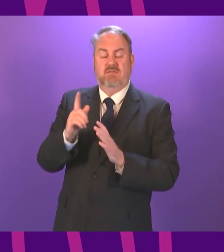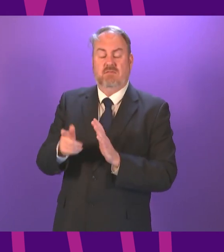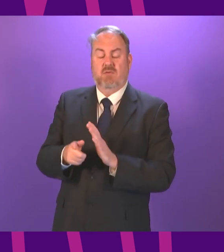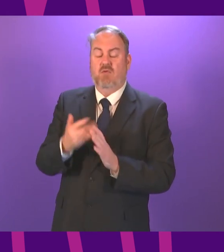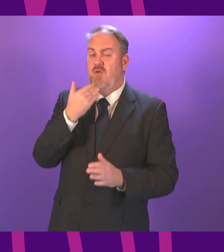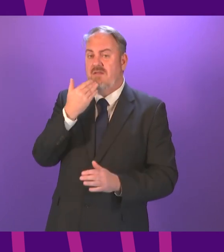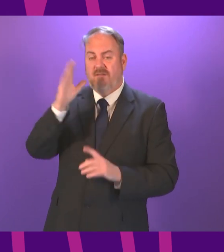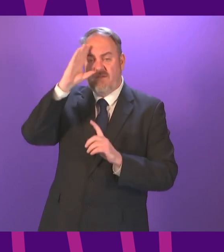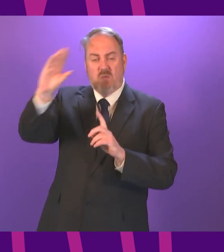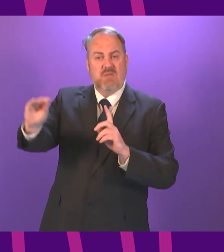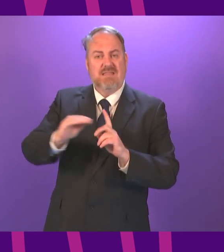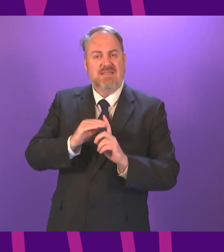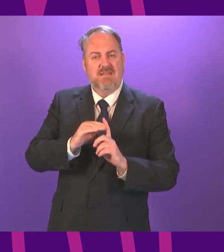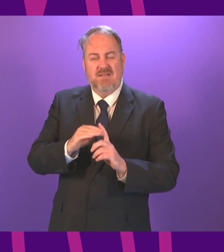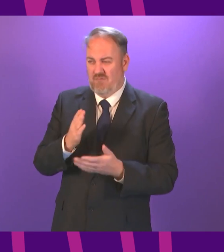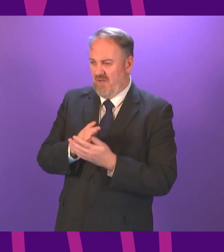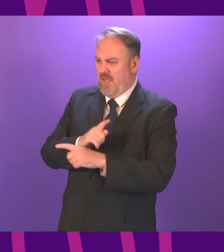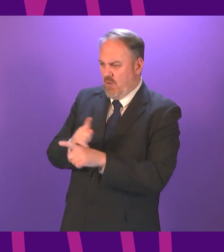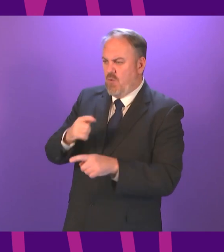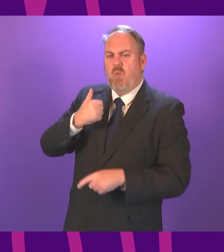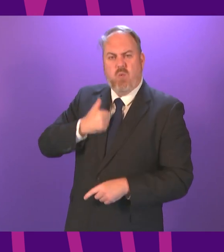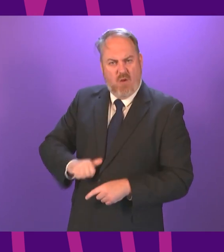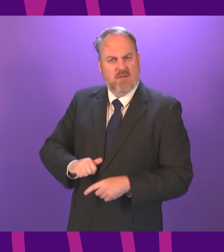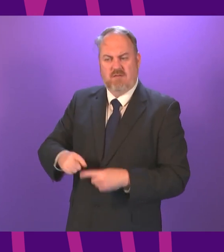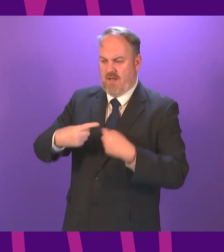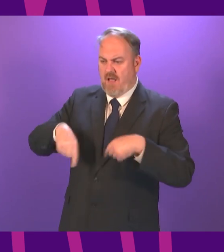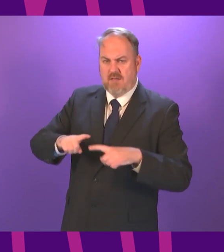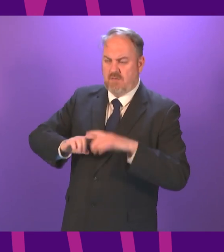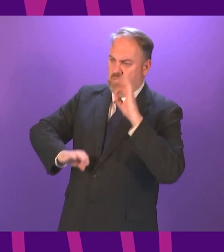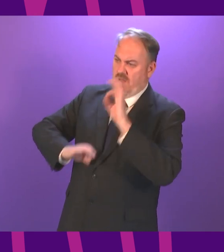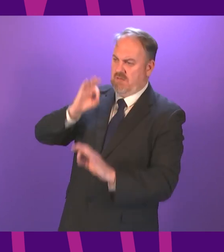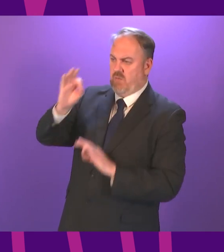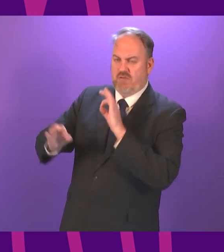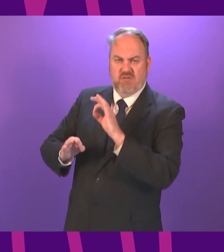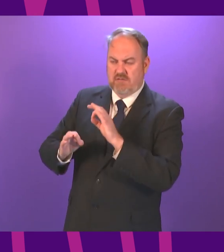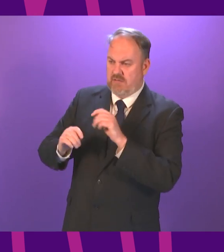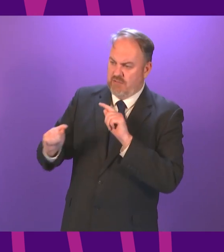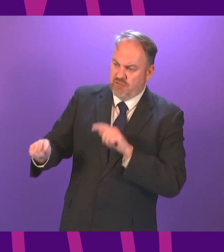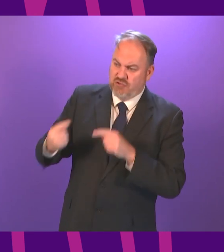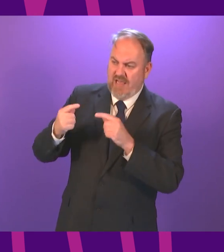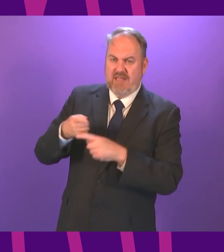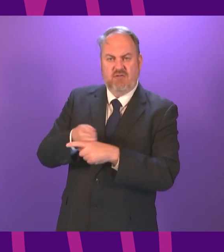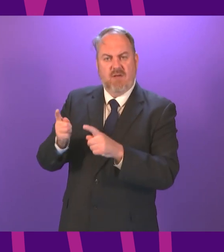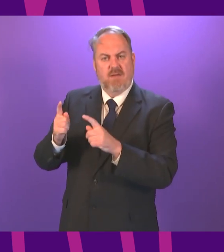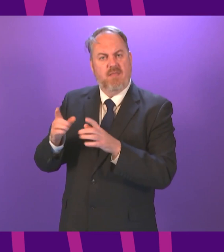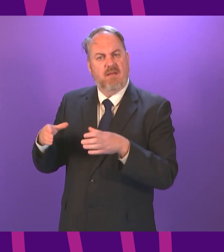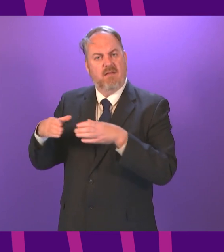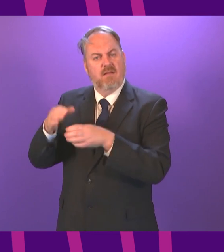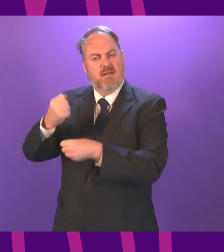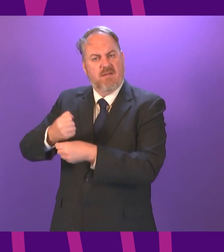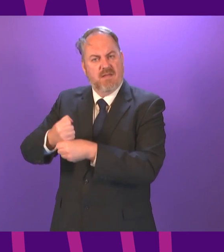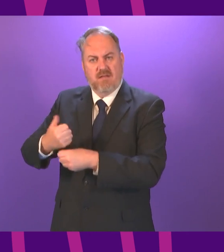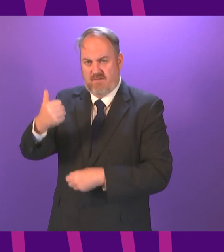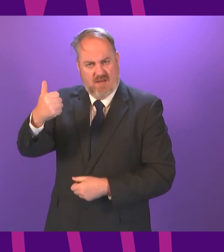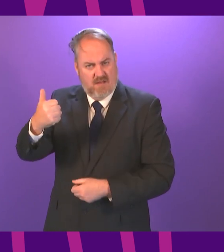this government is serious about parliamentary scrutiny, if it's serious about proper communication channels with the public, it needs to recognise